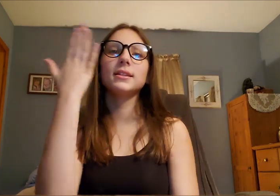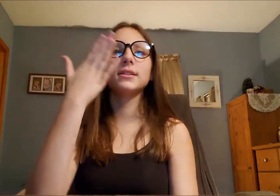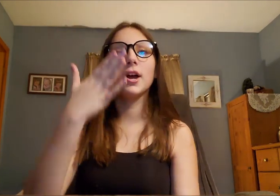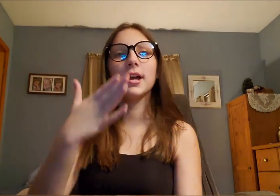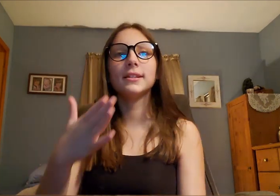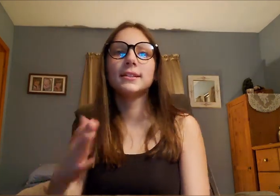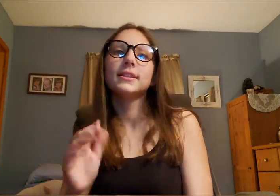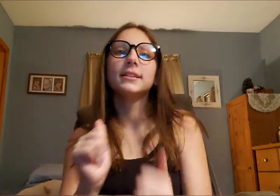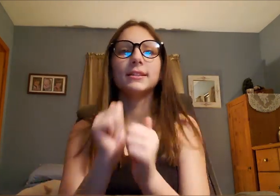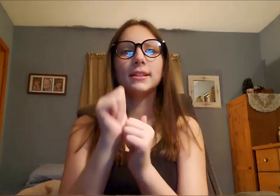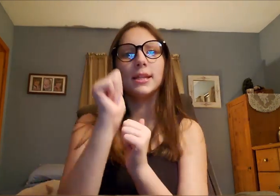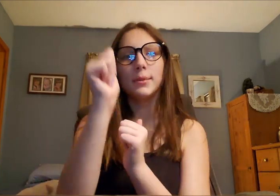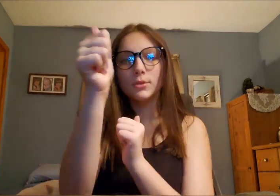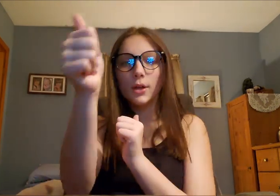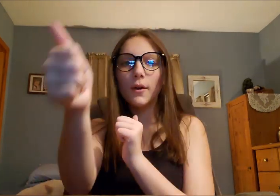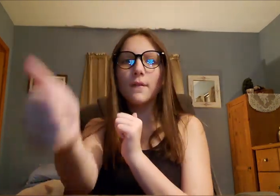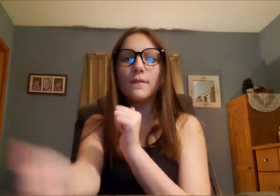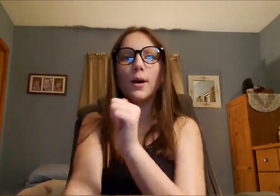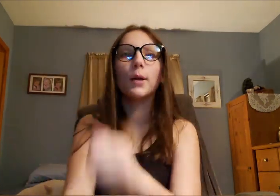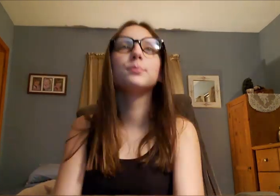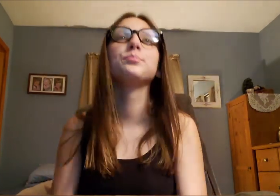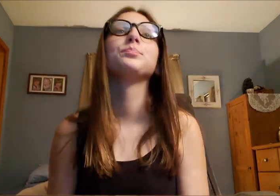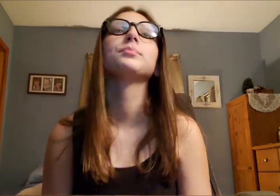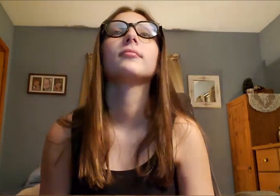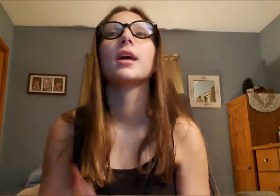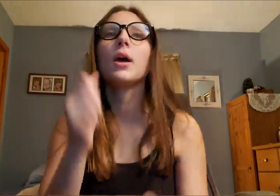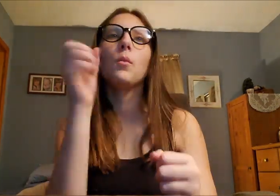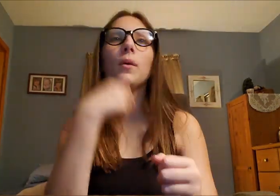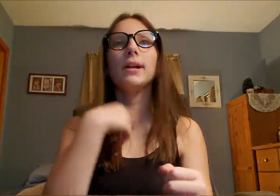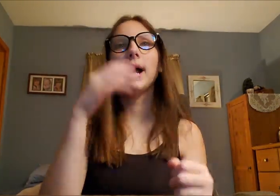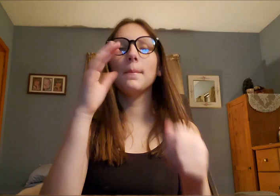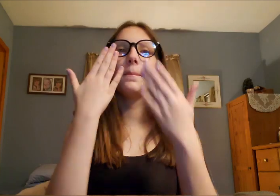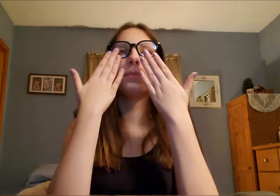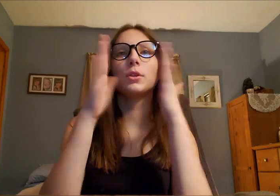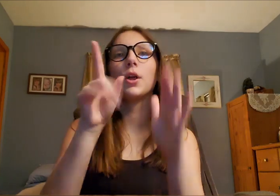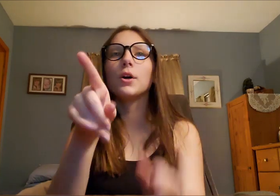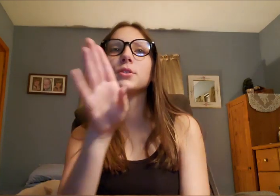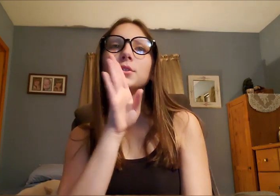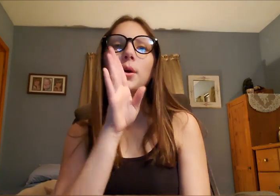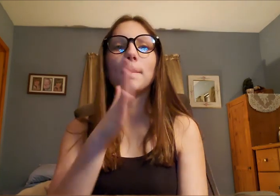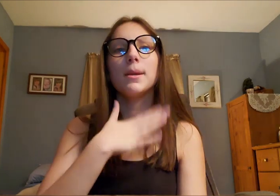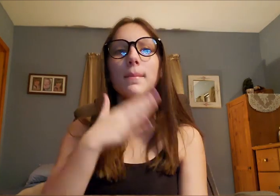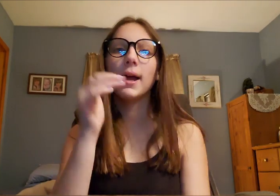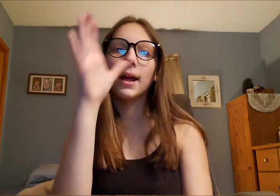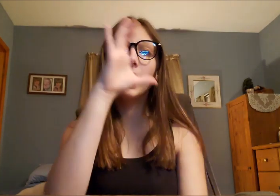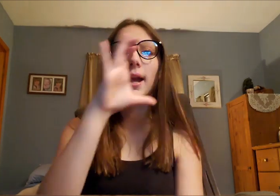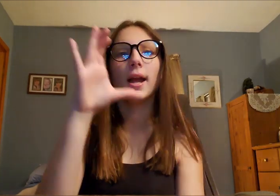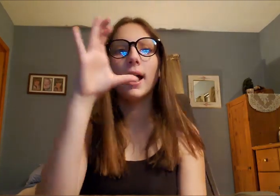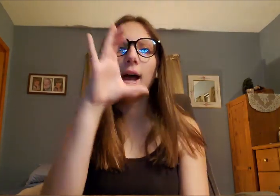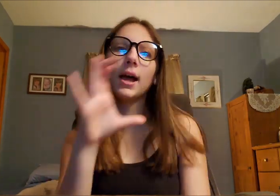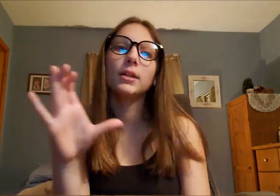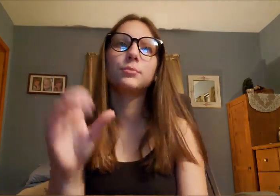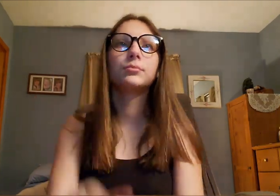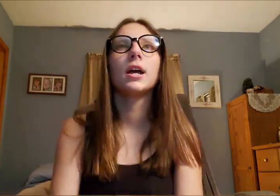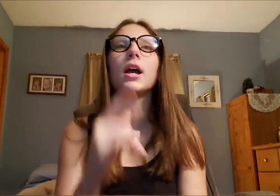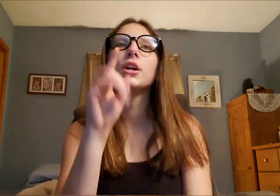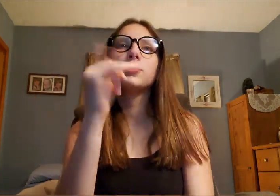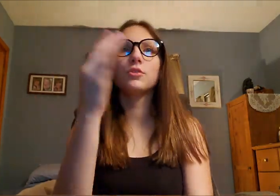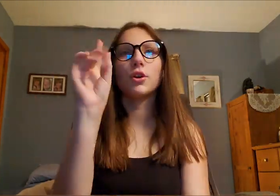darkness seem so far So when I lost to be my guide I just turn